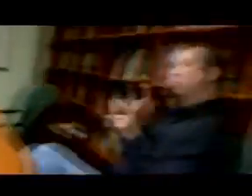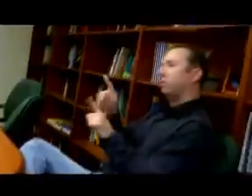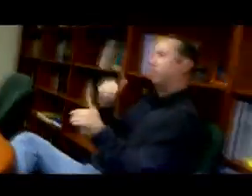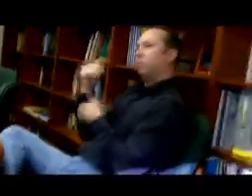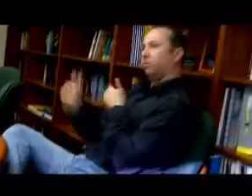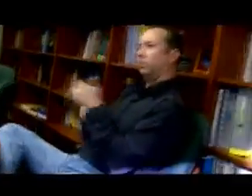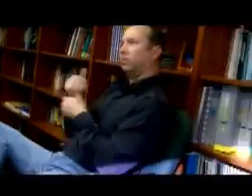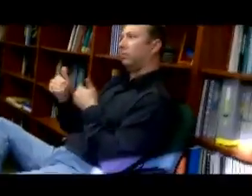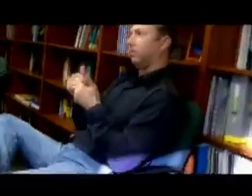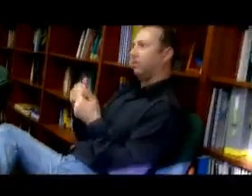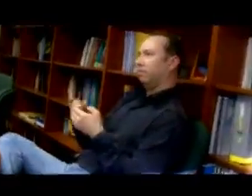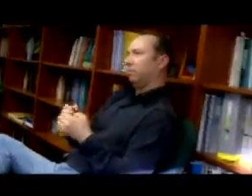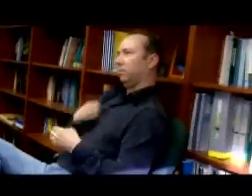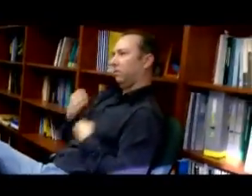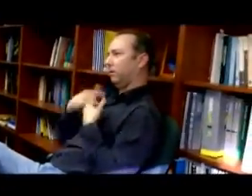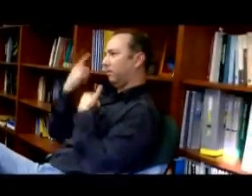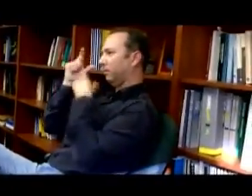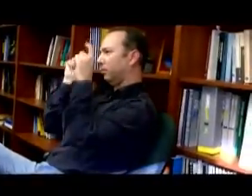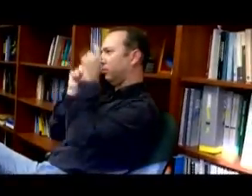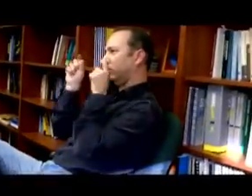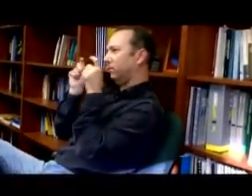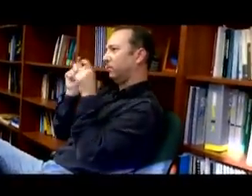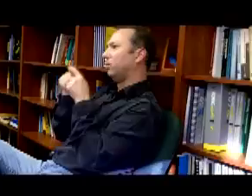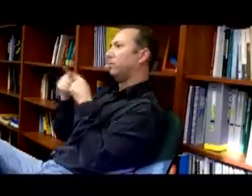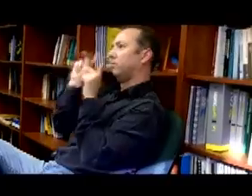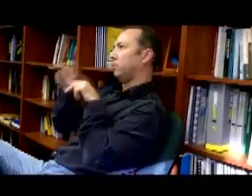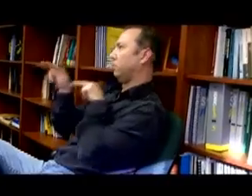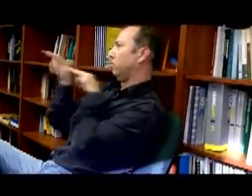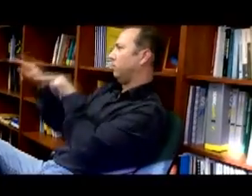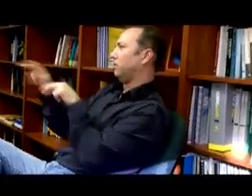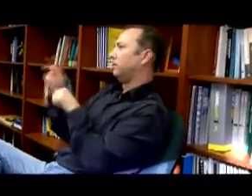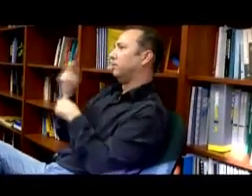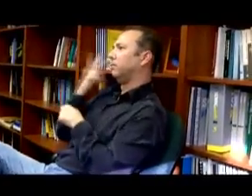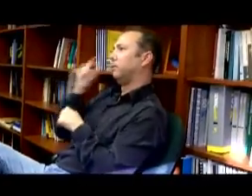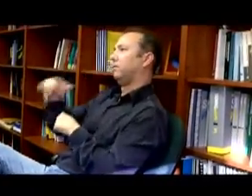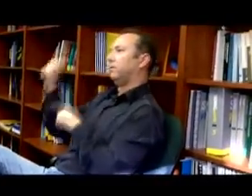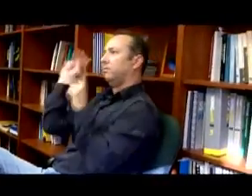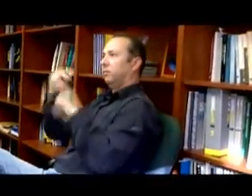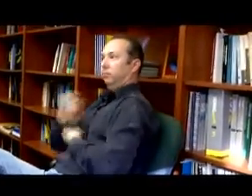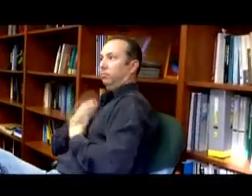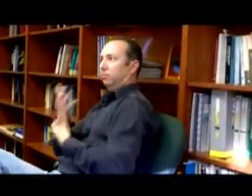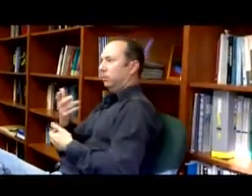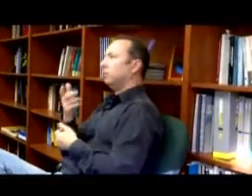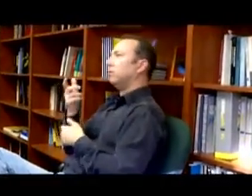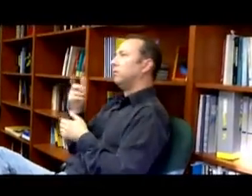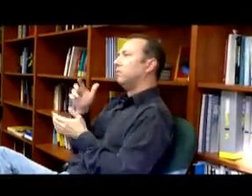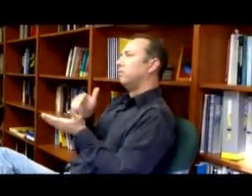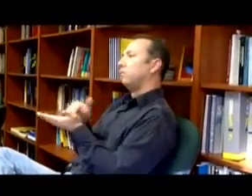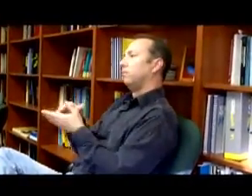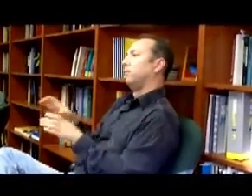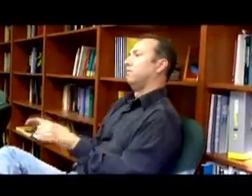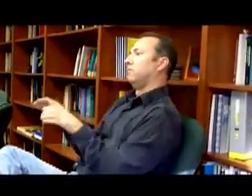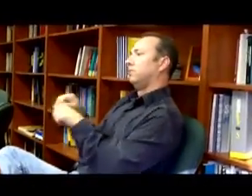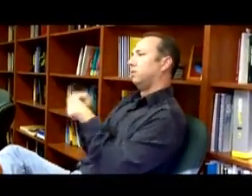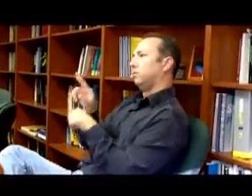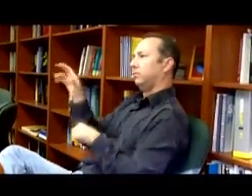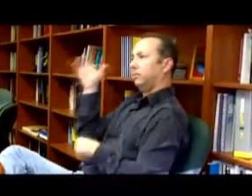Well, it's involved during processing, emotional facial expressions. So when you see another person expressing emotion,